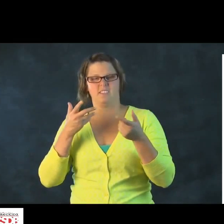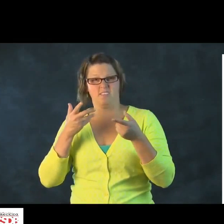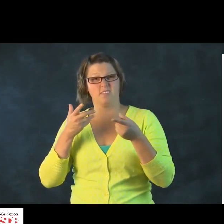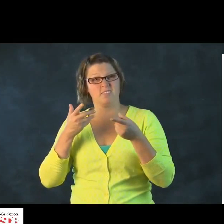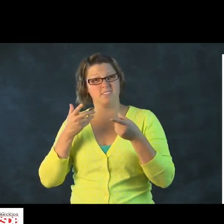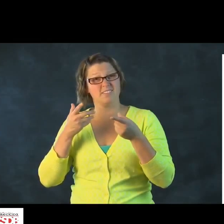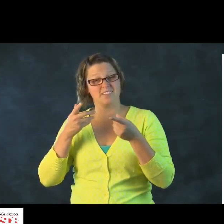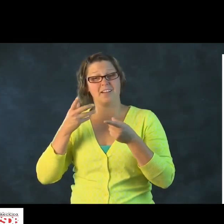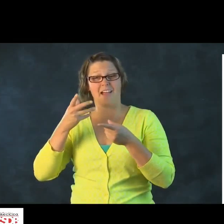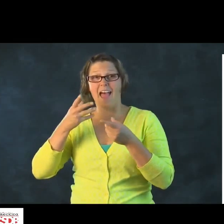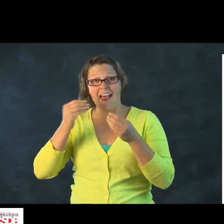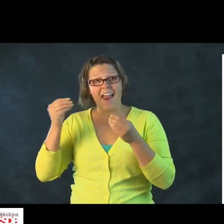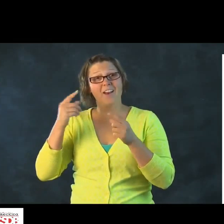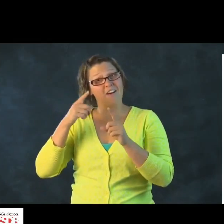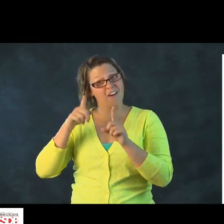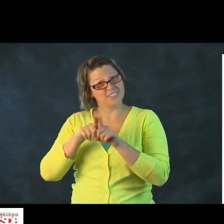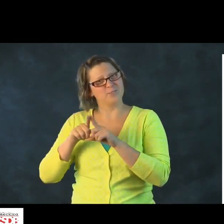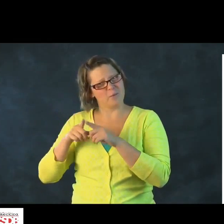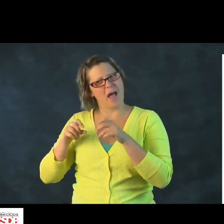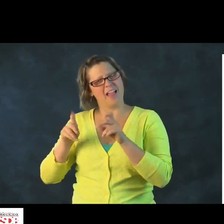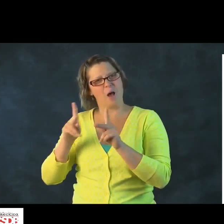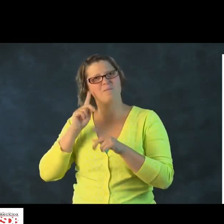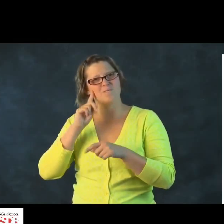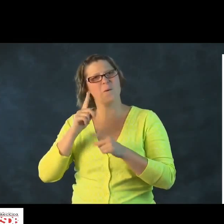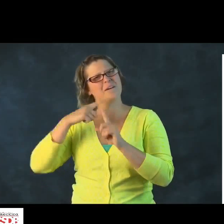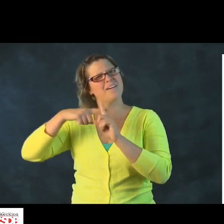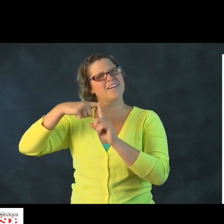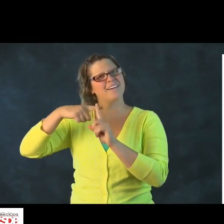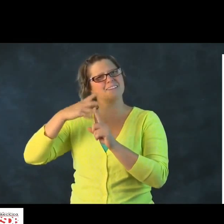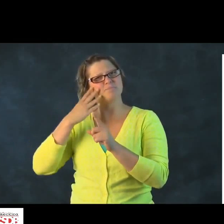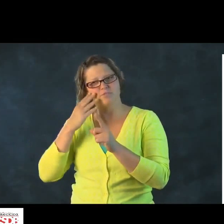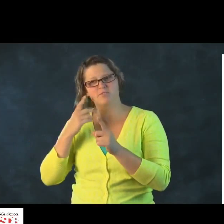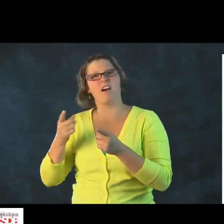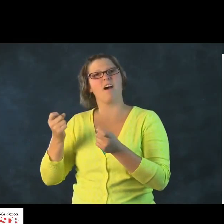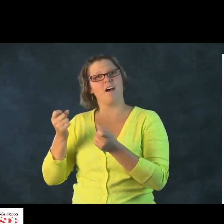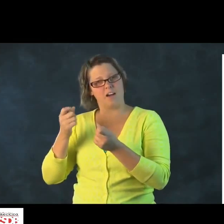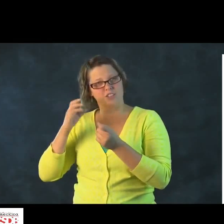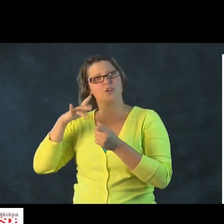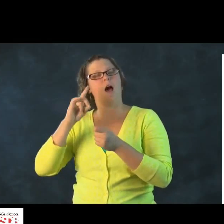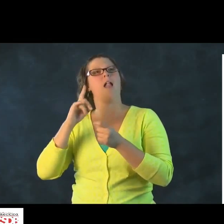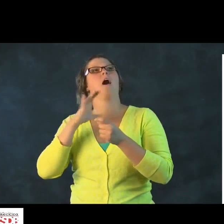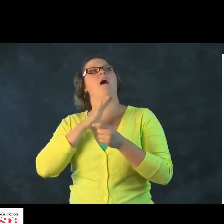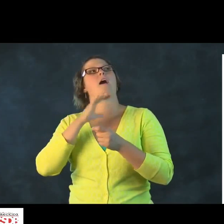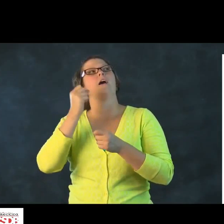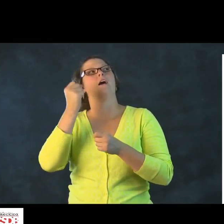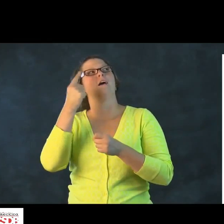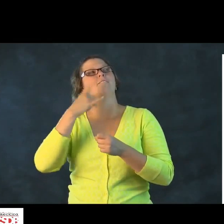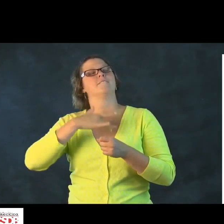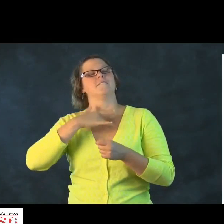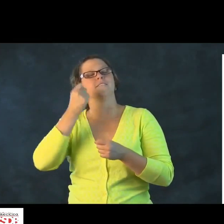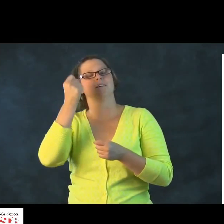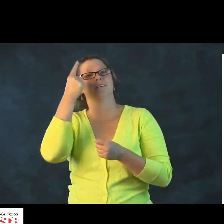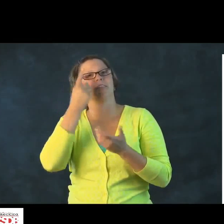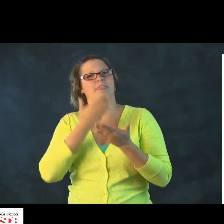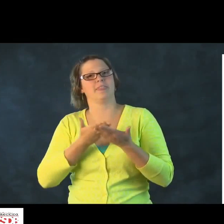bond with others and do that fluently. And also, it allows them to increase